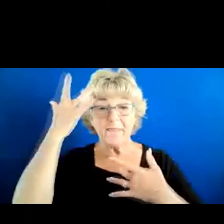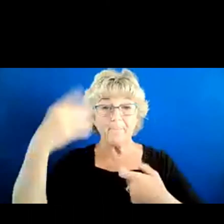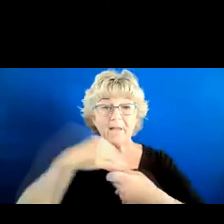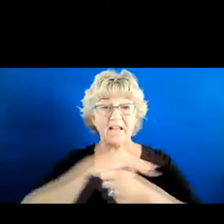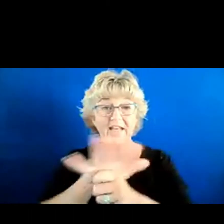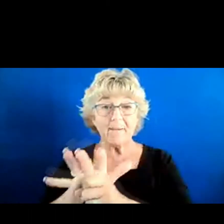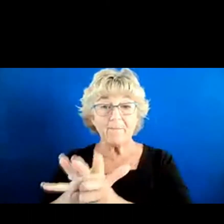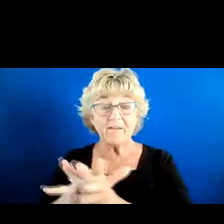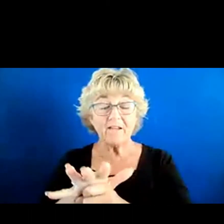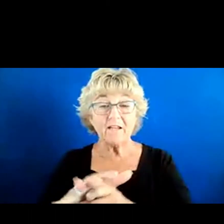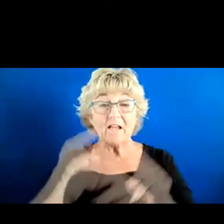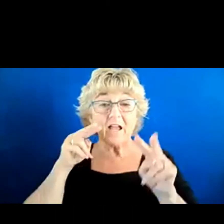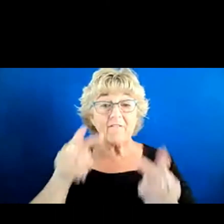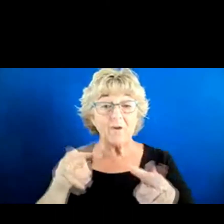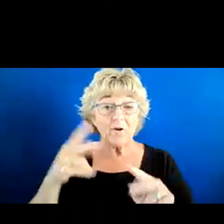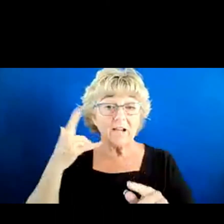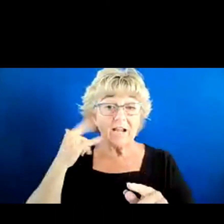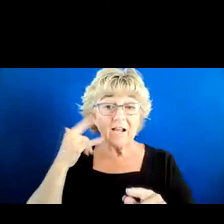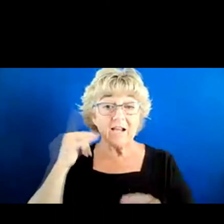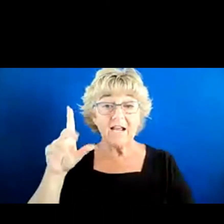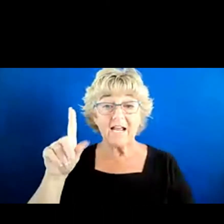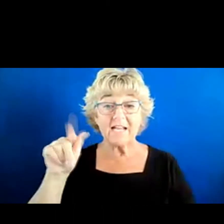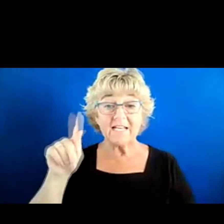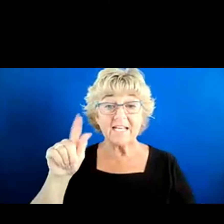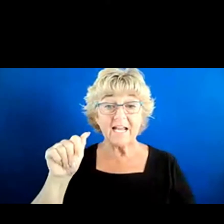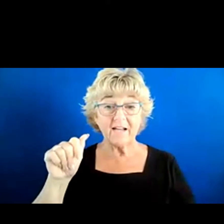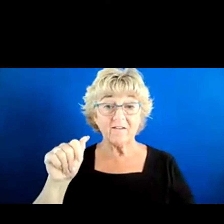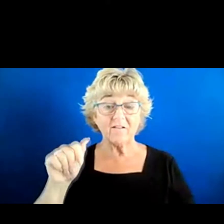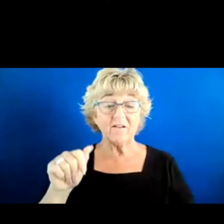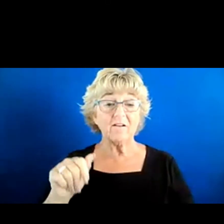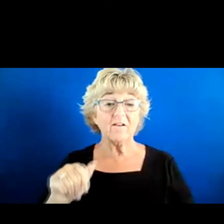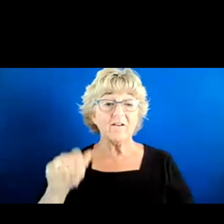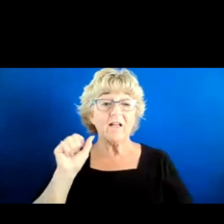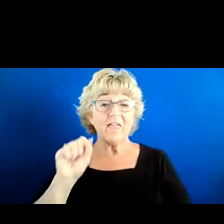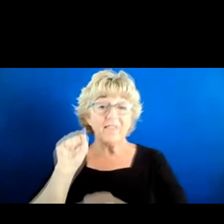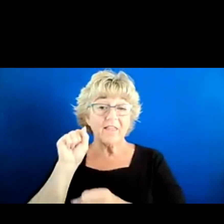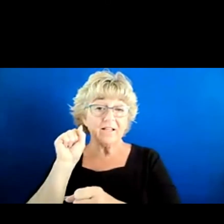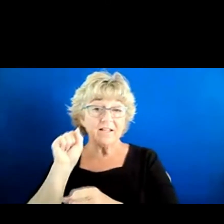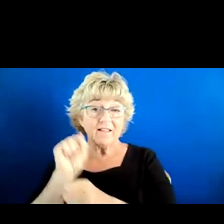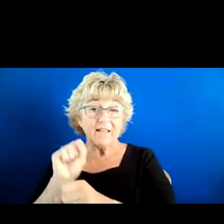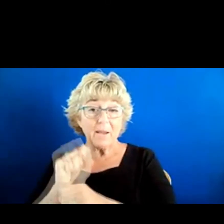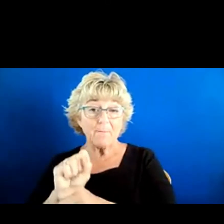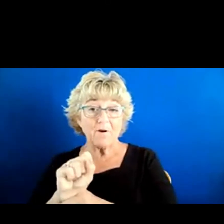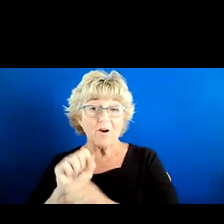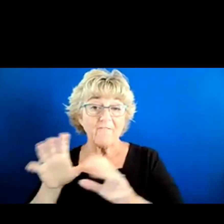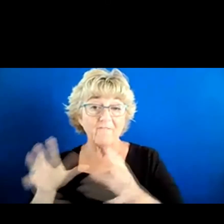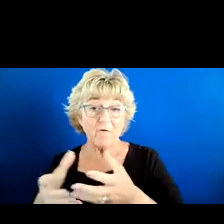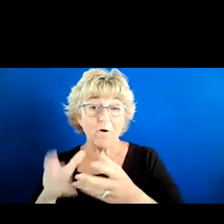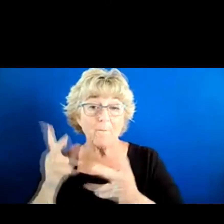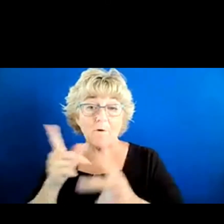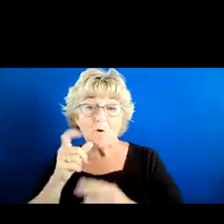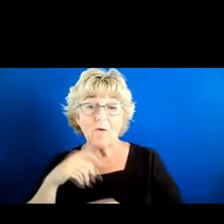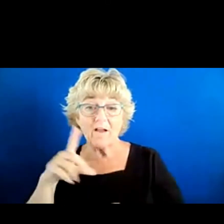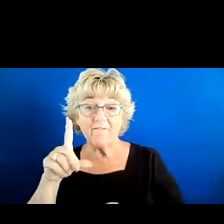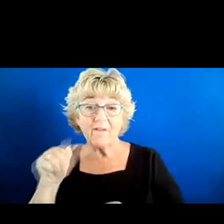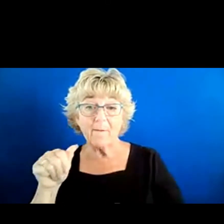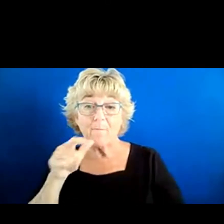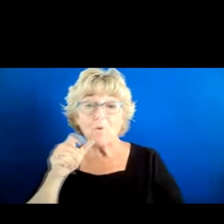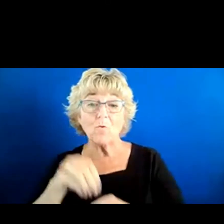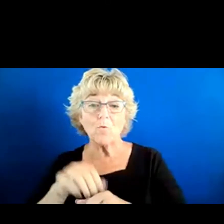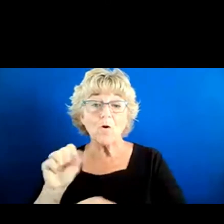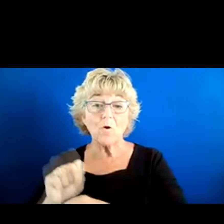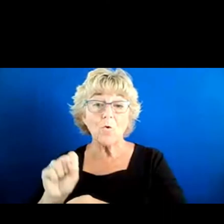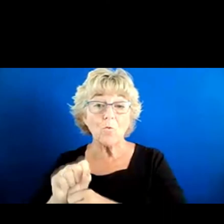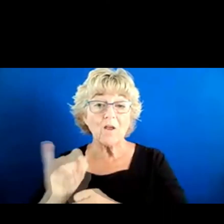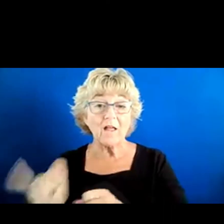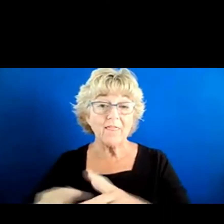if you look at California data overall, labor force participation rates, a lot of people with disabilities who were in the labor force at